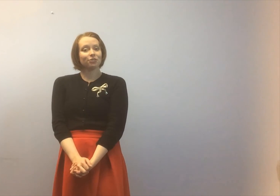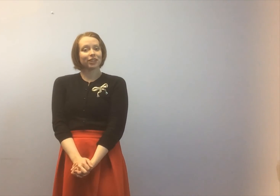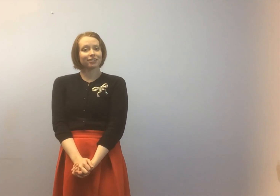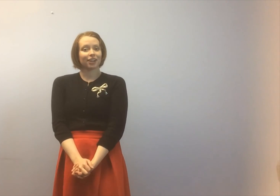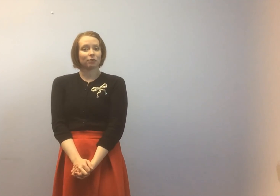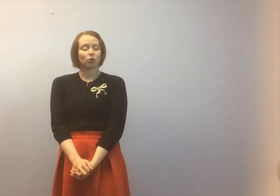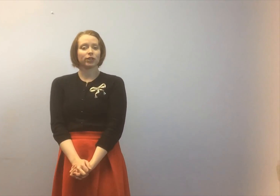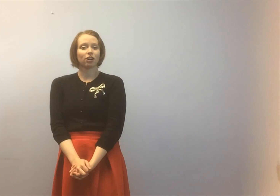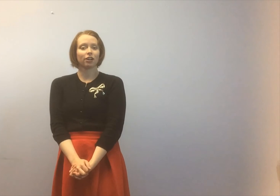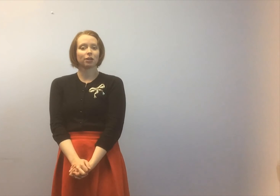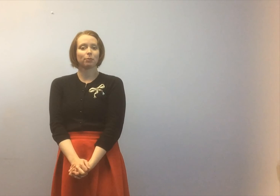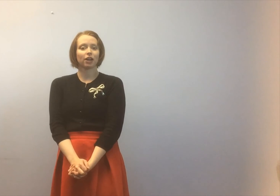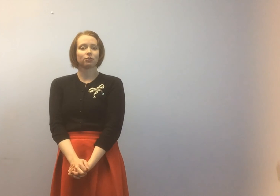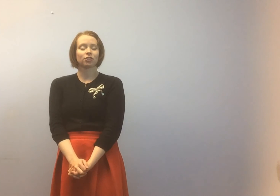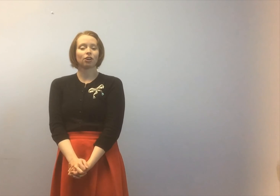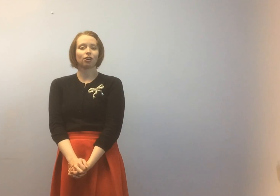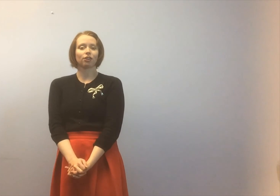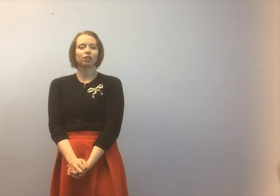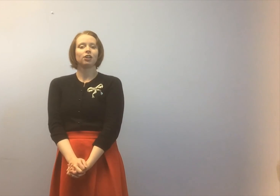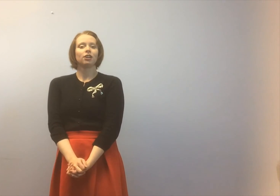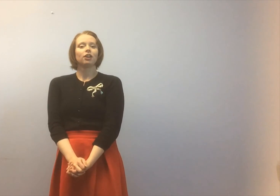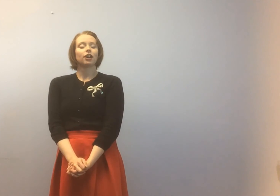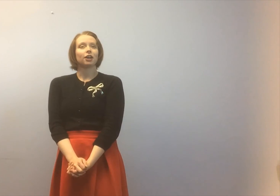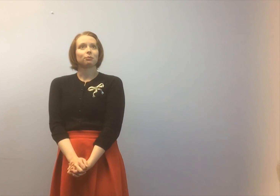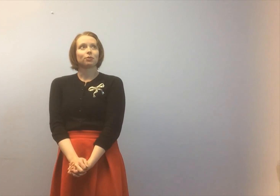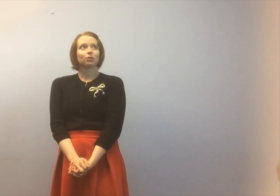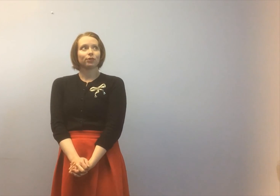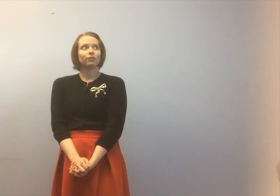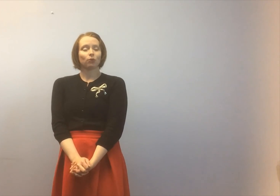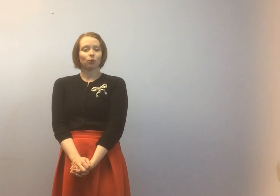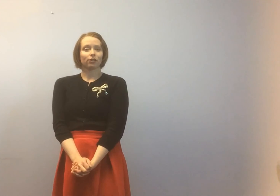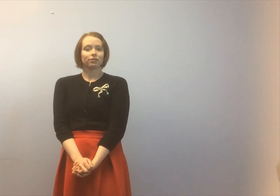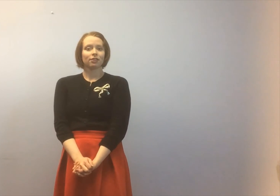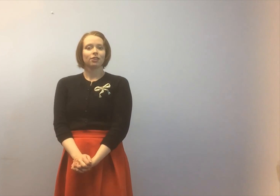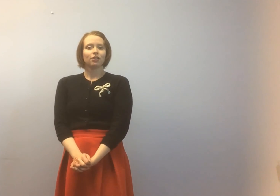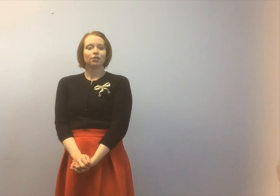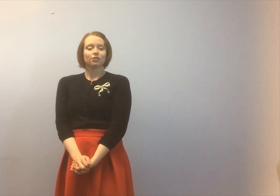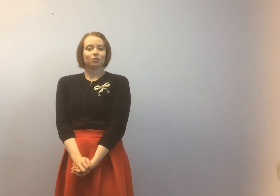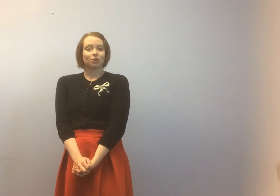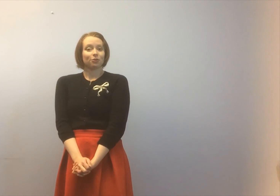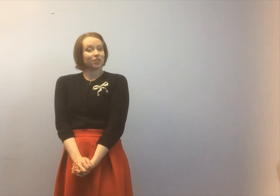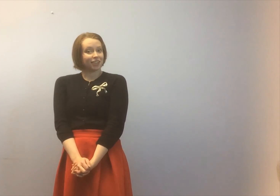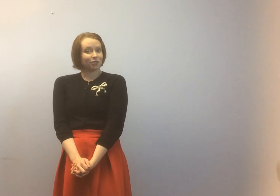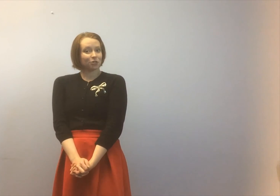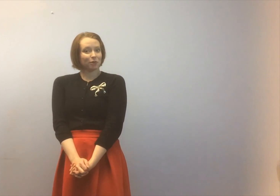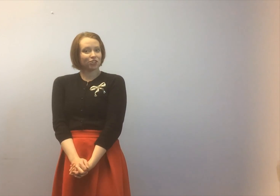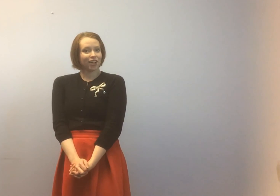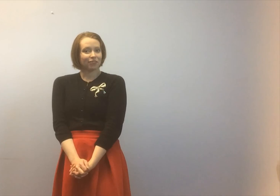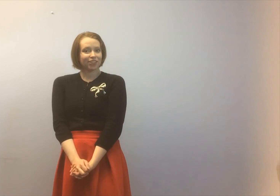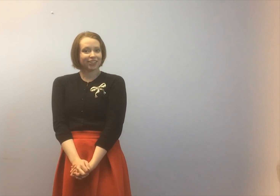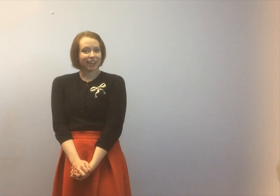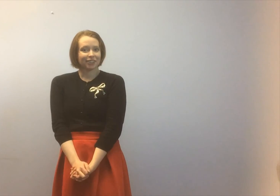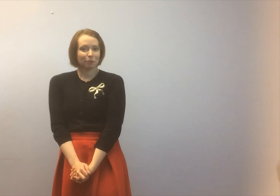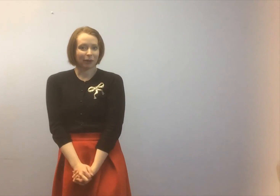you next time where we talk about our um three fours so thank you so much have a good day bye